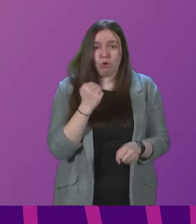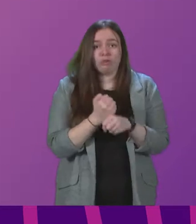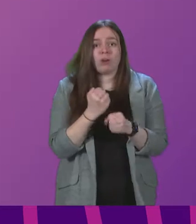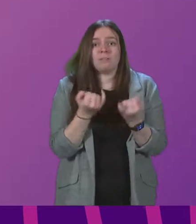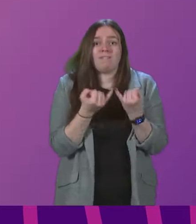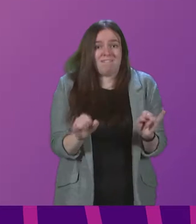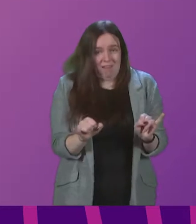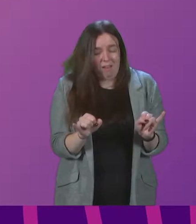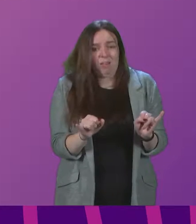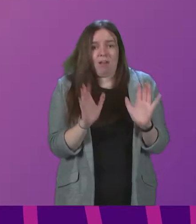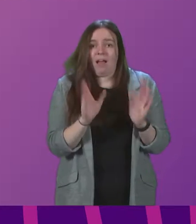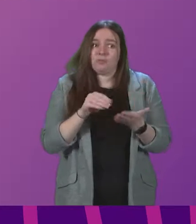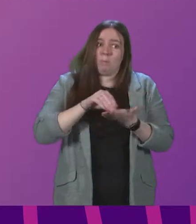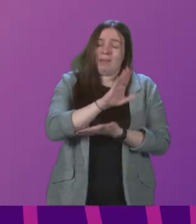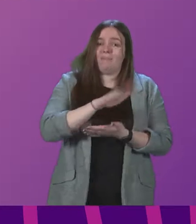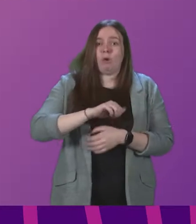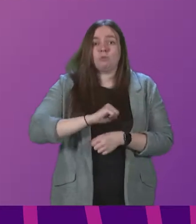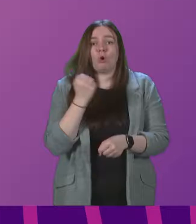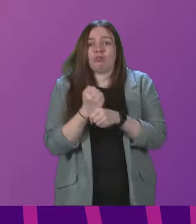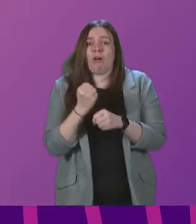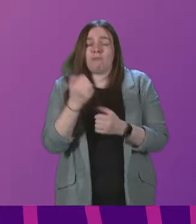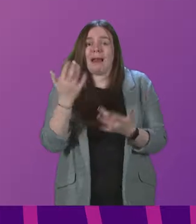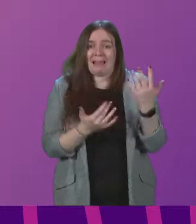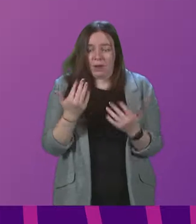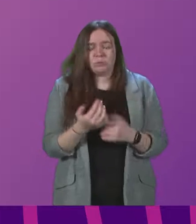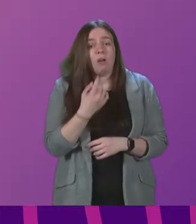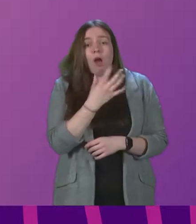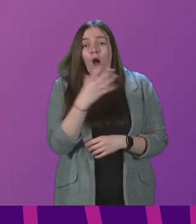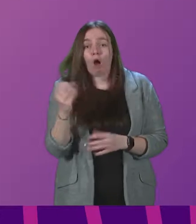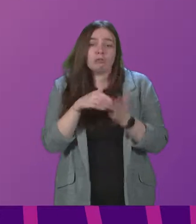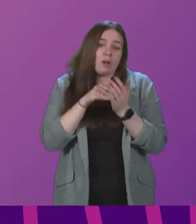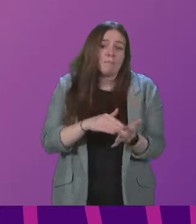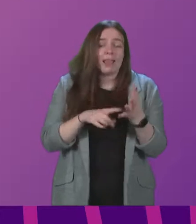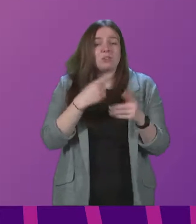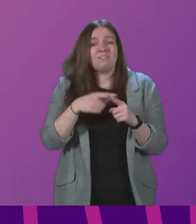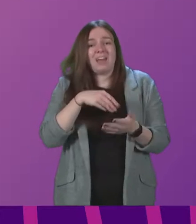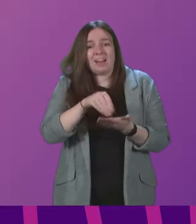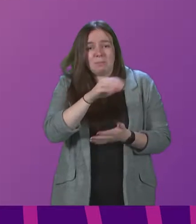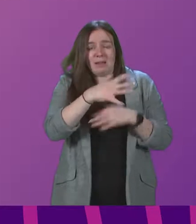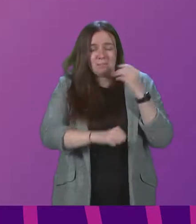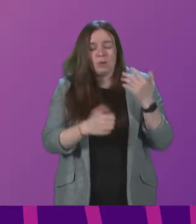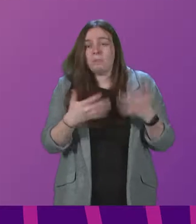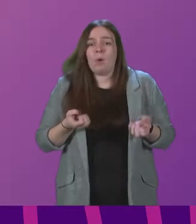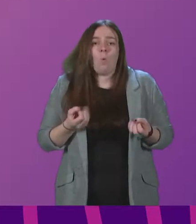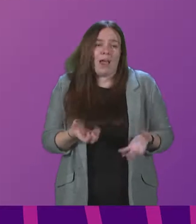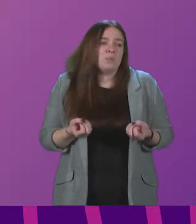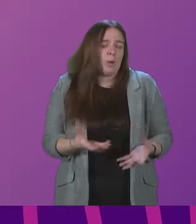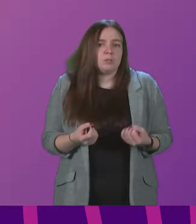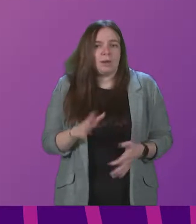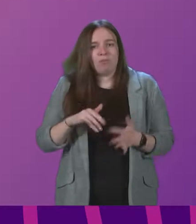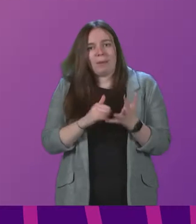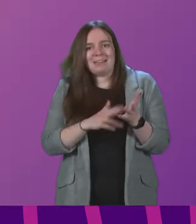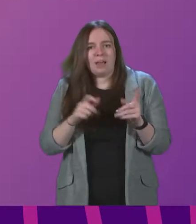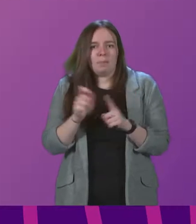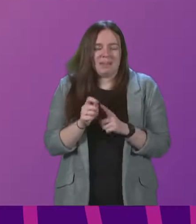and are having to be paid from the Scottish Government accounts. That hundreds of millions of taxpayers' pounds have been wasted by the SNP on